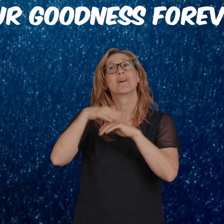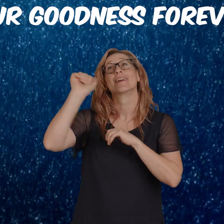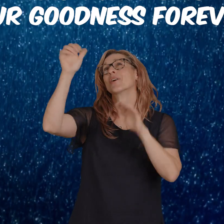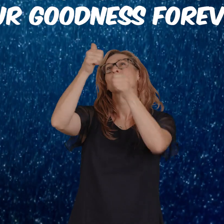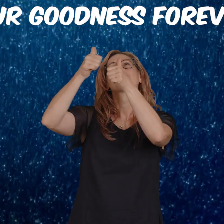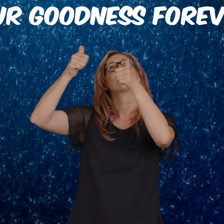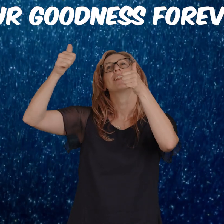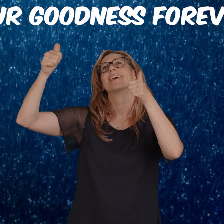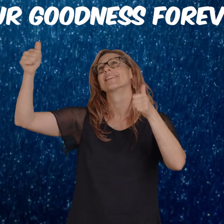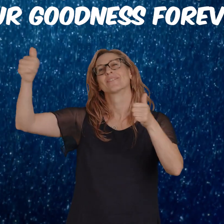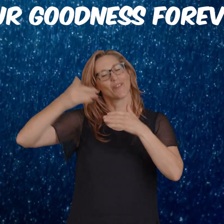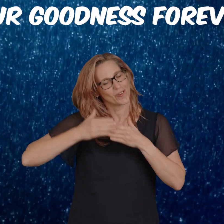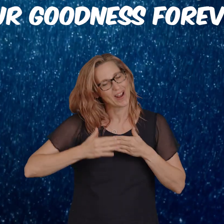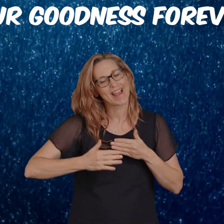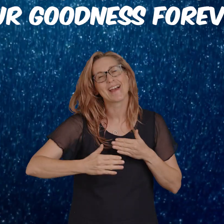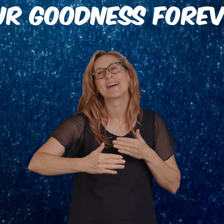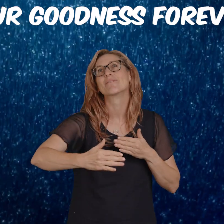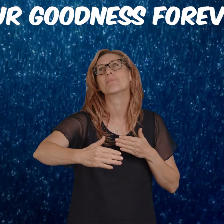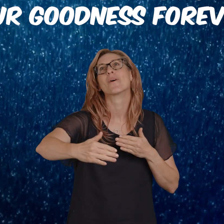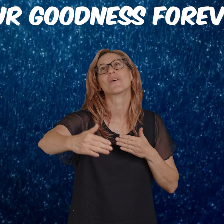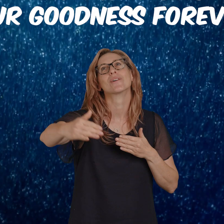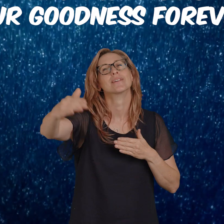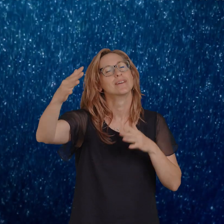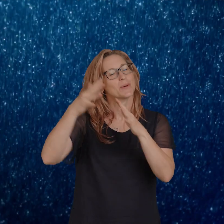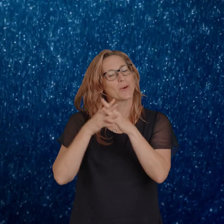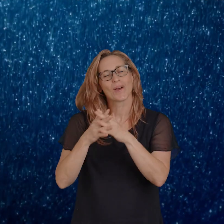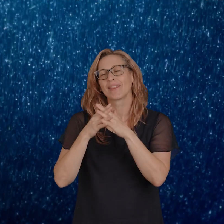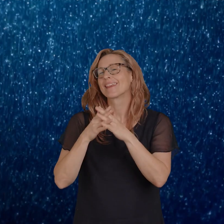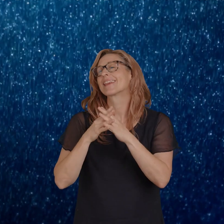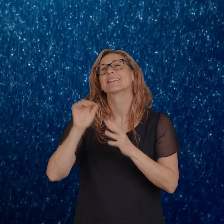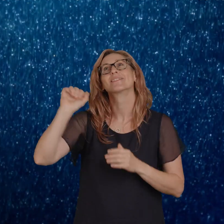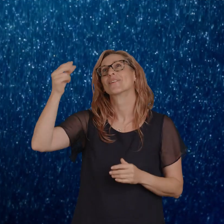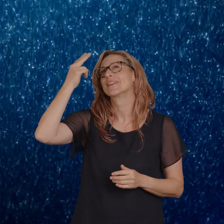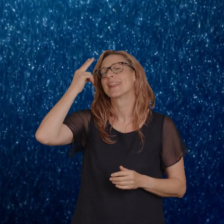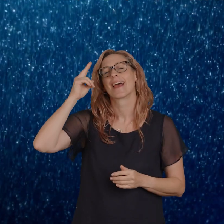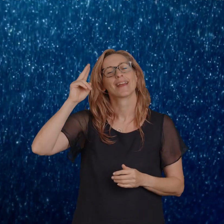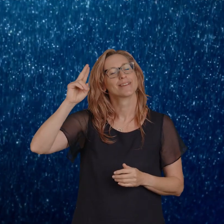goodness forevermore. Worthy is your name,